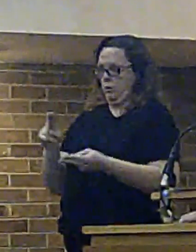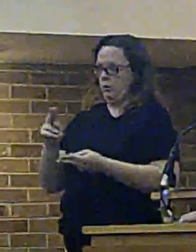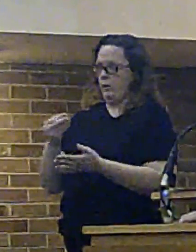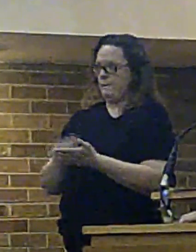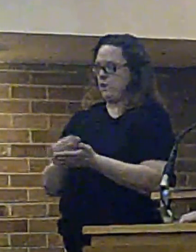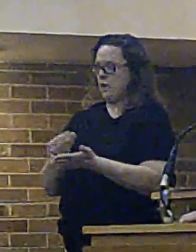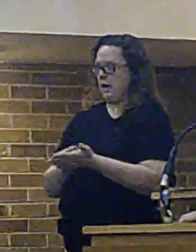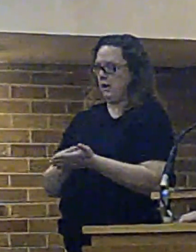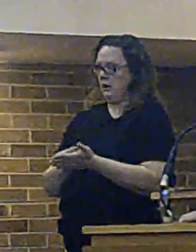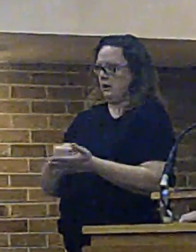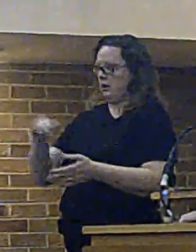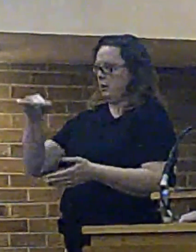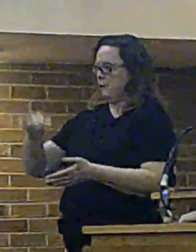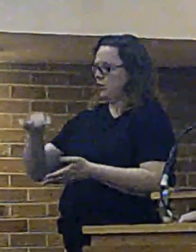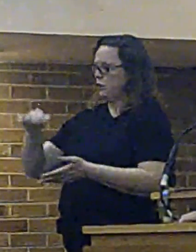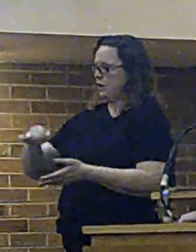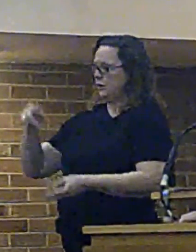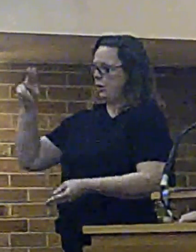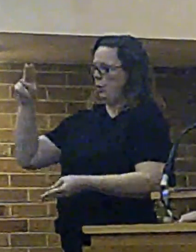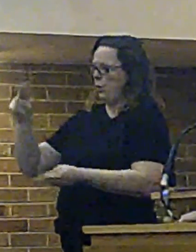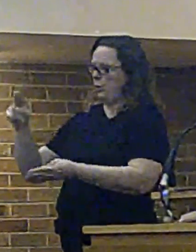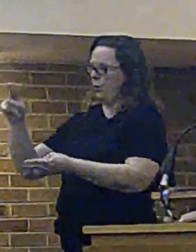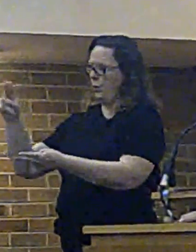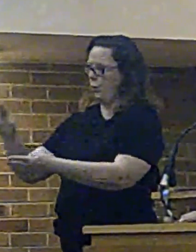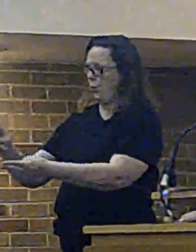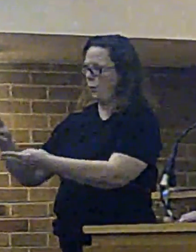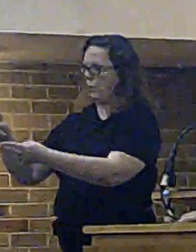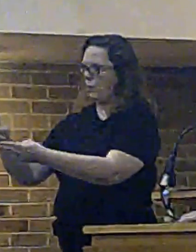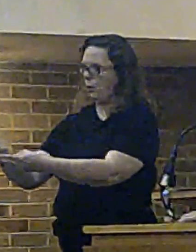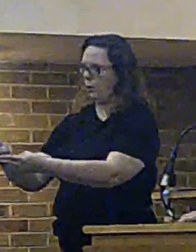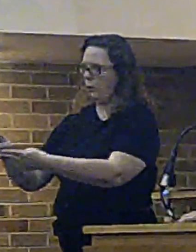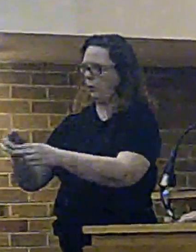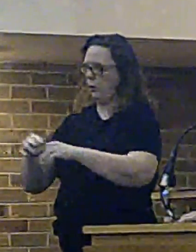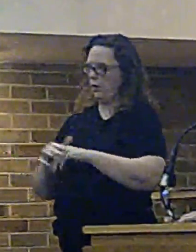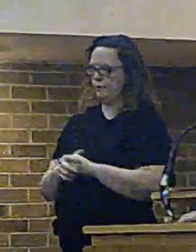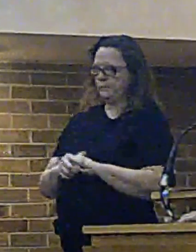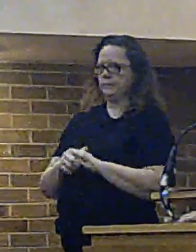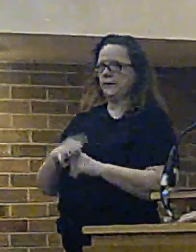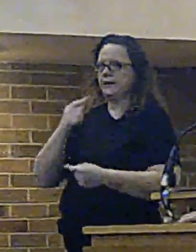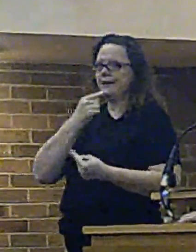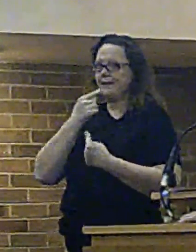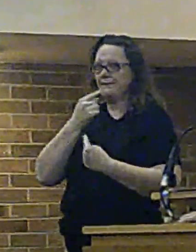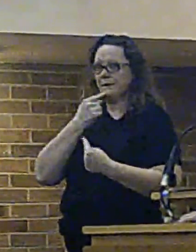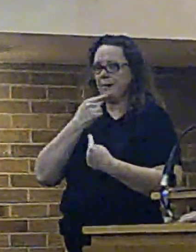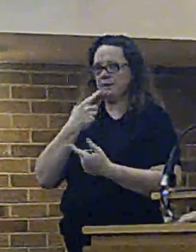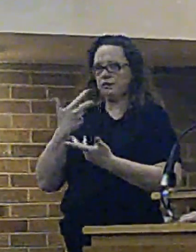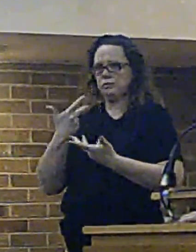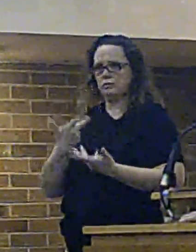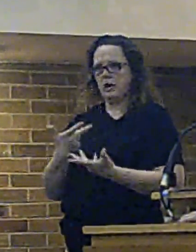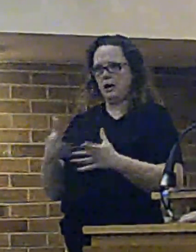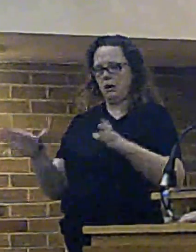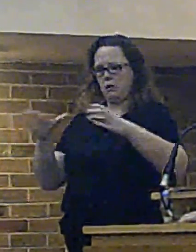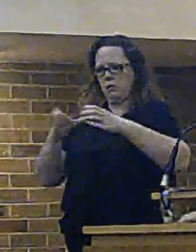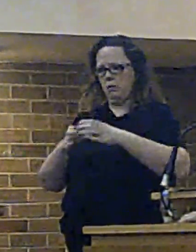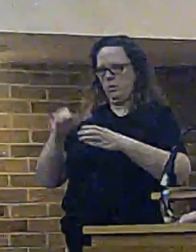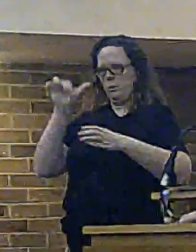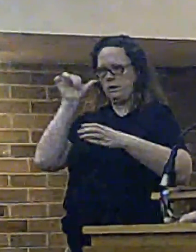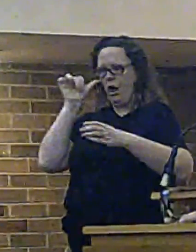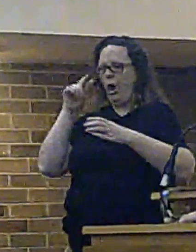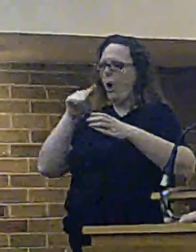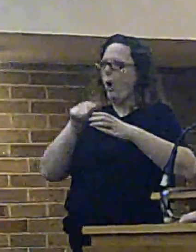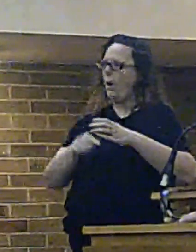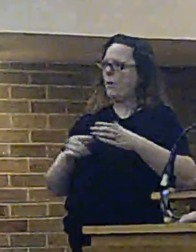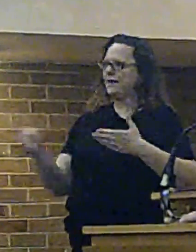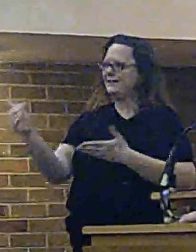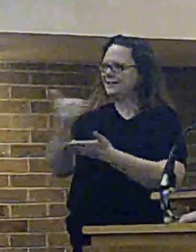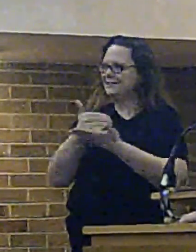that we have modelled thus far based on information in the public domain assumes that the savings challenge will